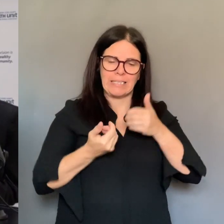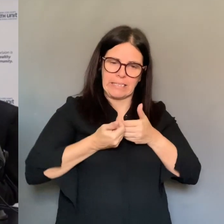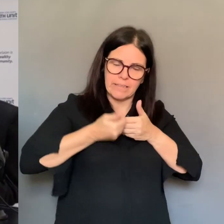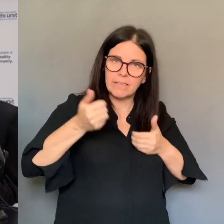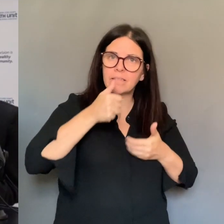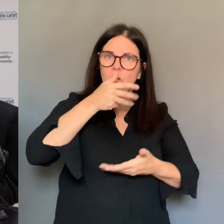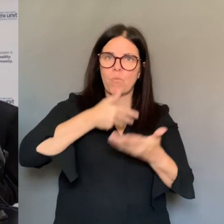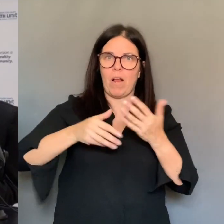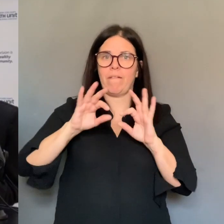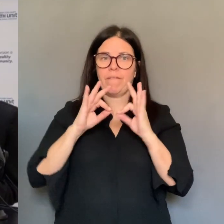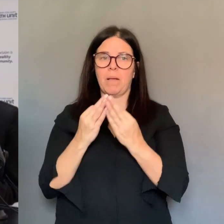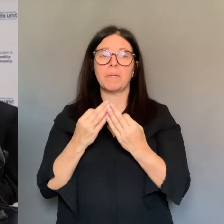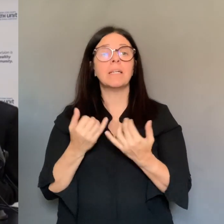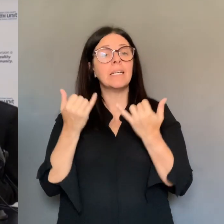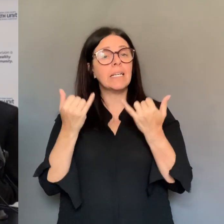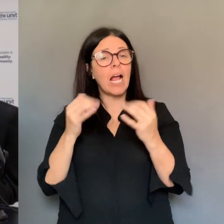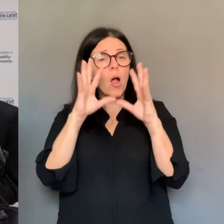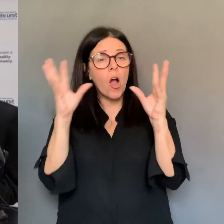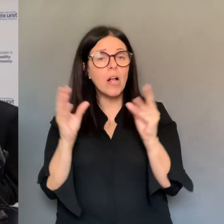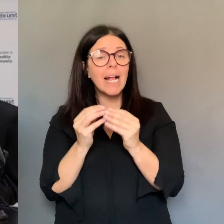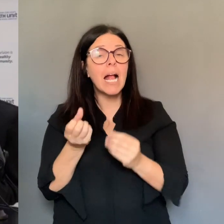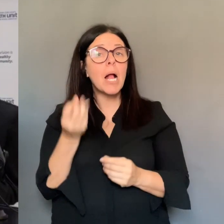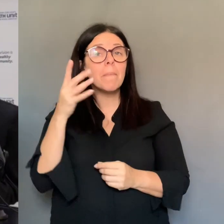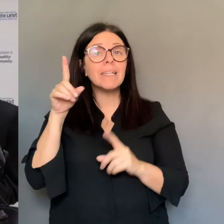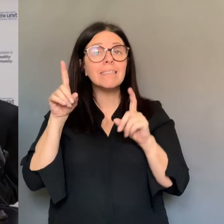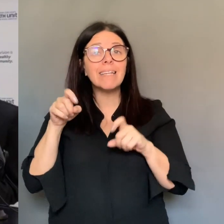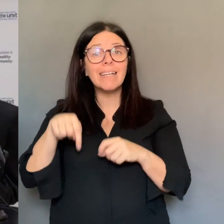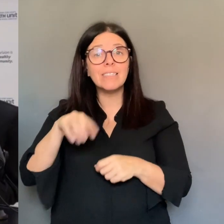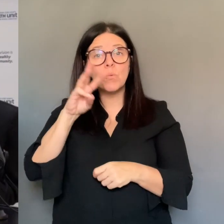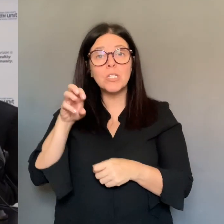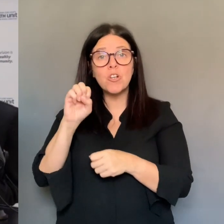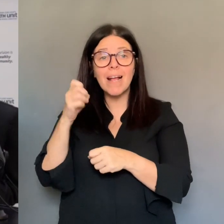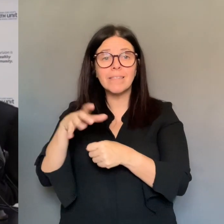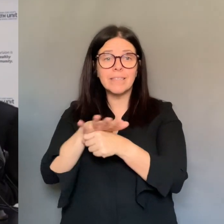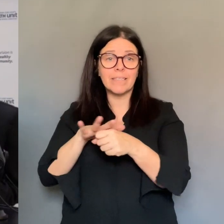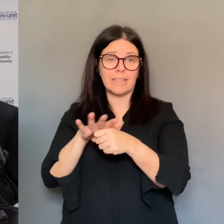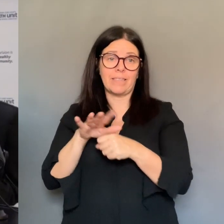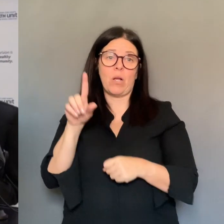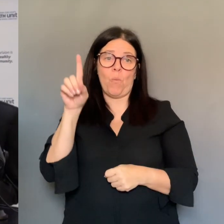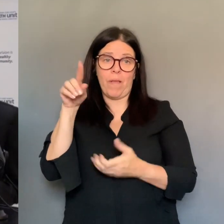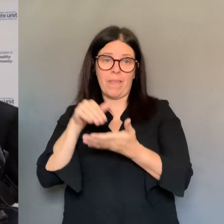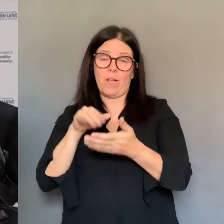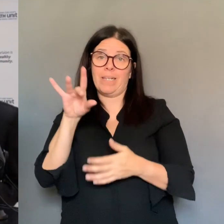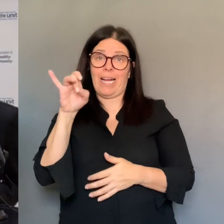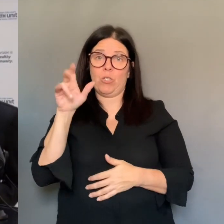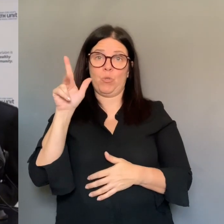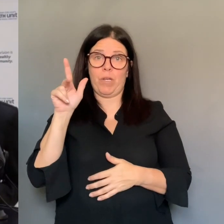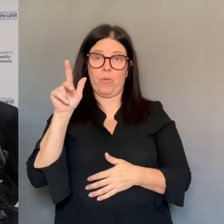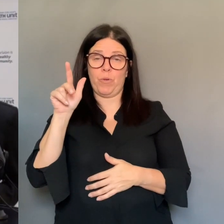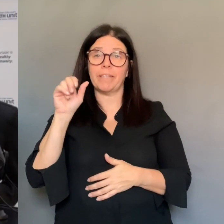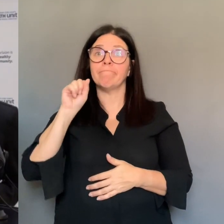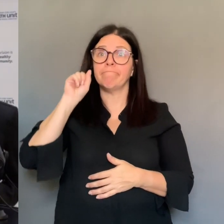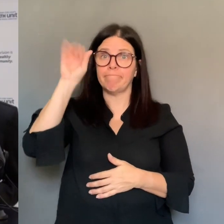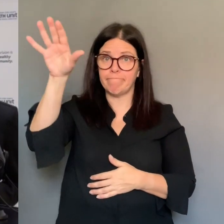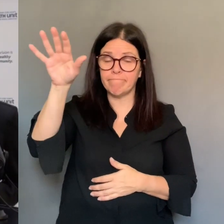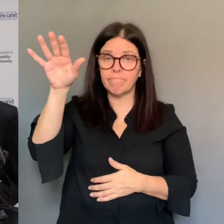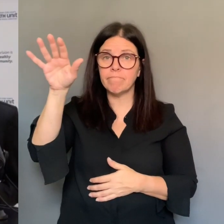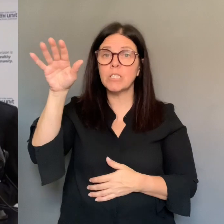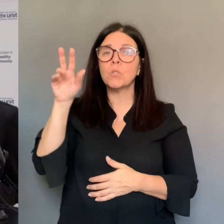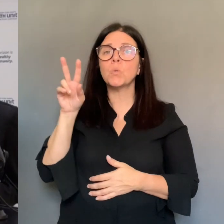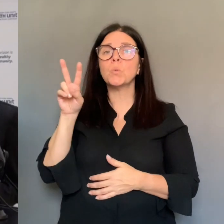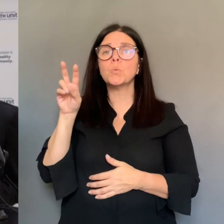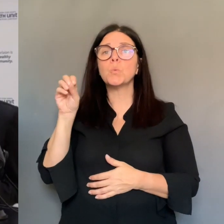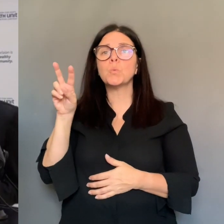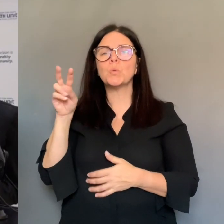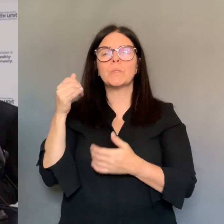results are to remain in self-isolation. Overall, 1,823 individuals have been tested